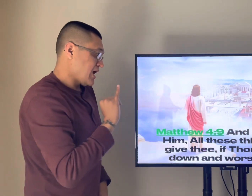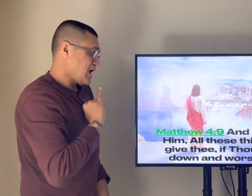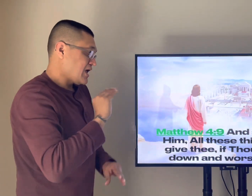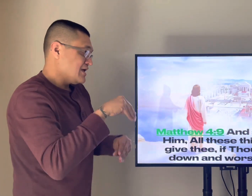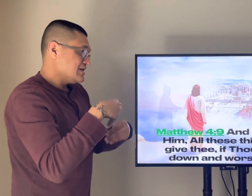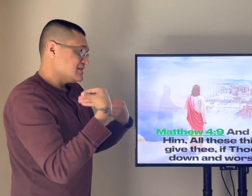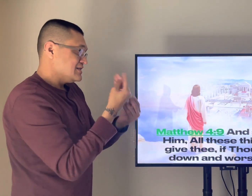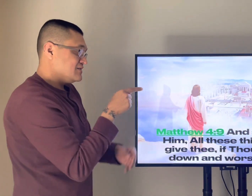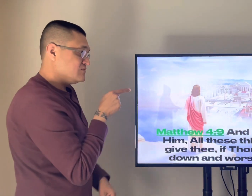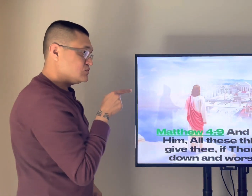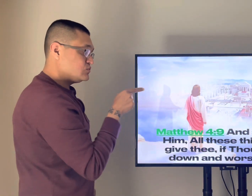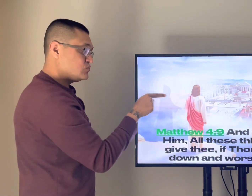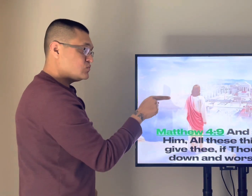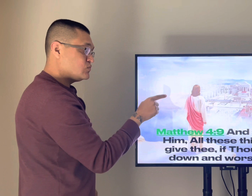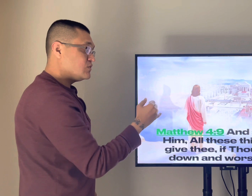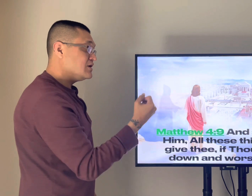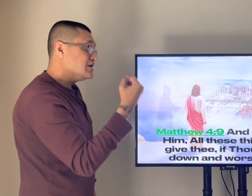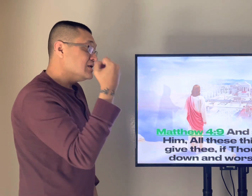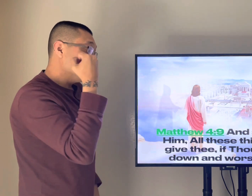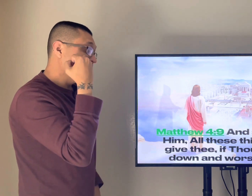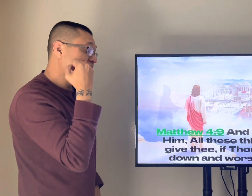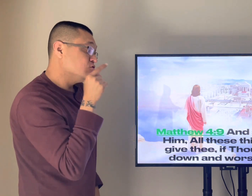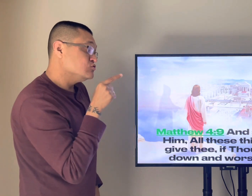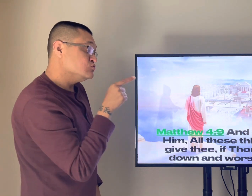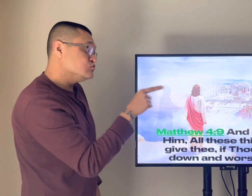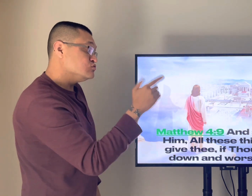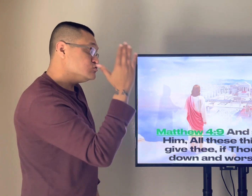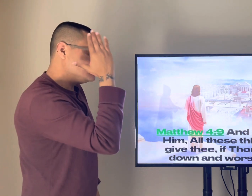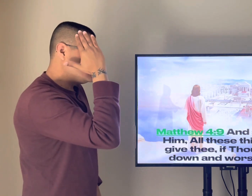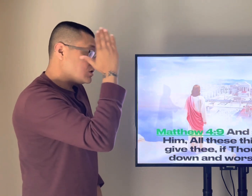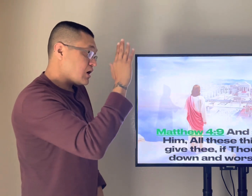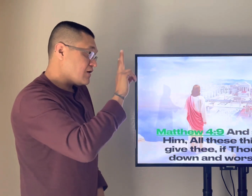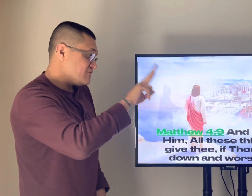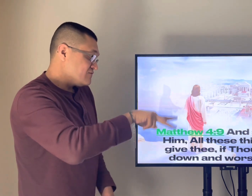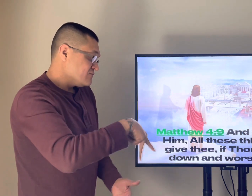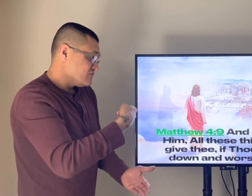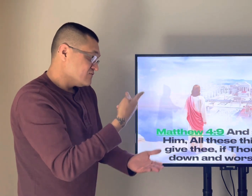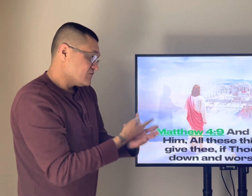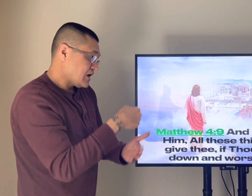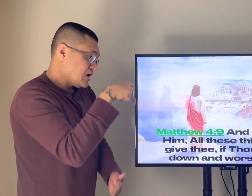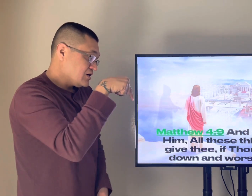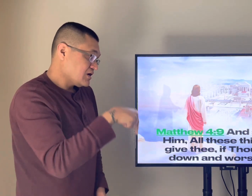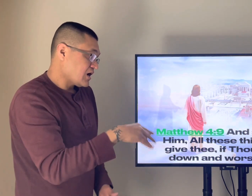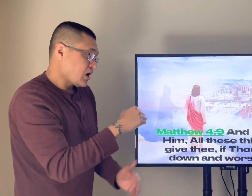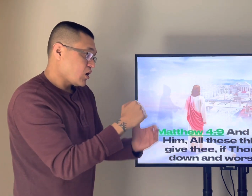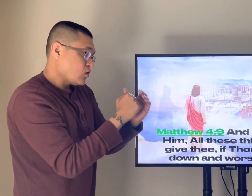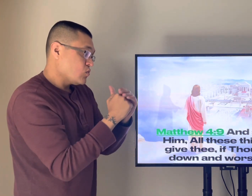will i give thee if thou wilt fall down and worship me